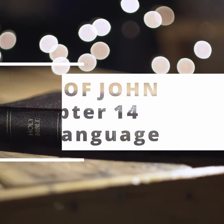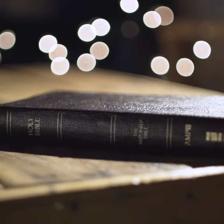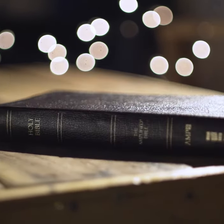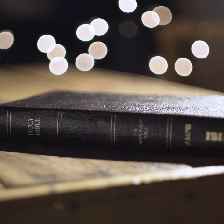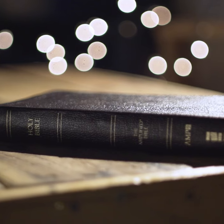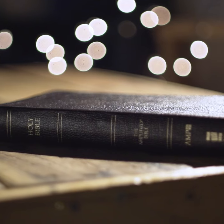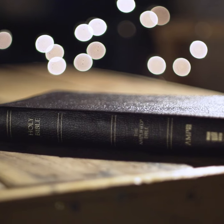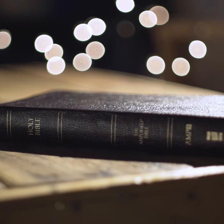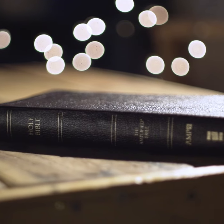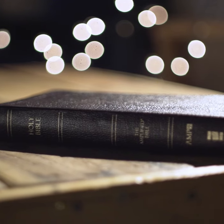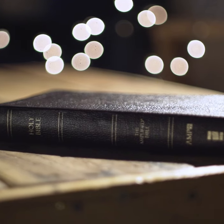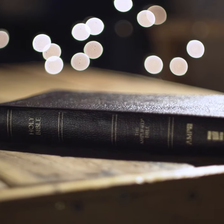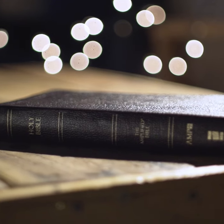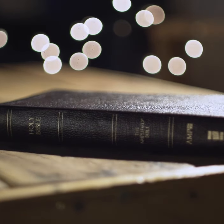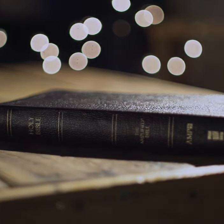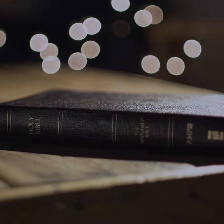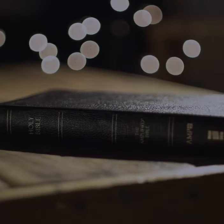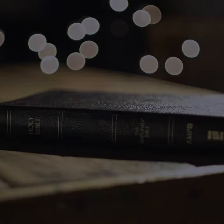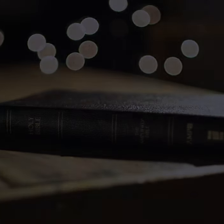I will living as I